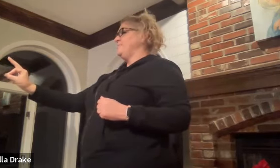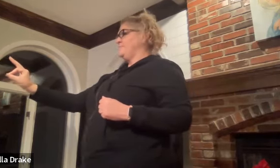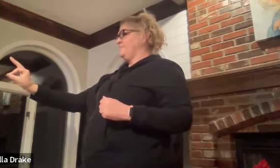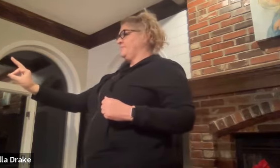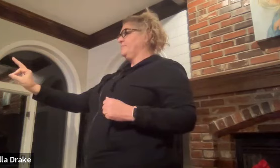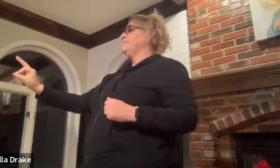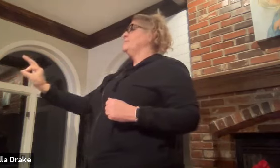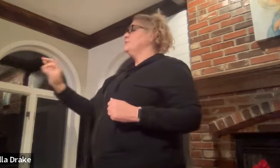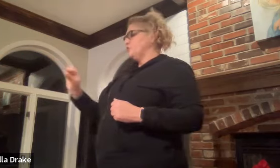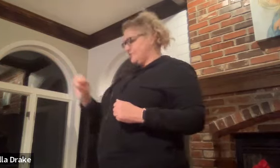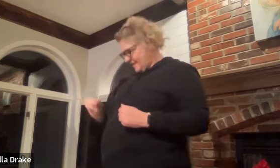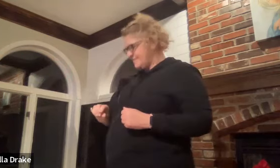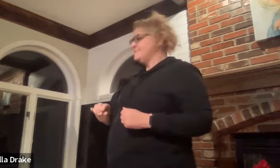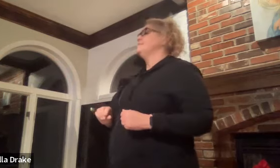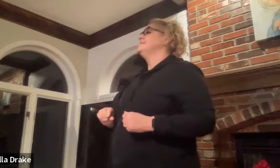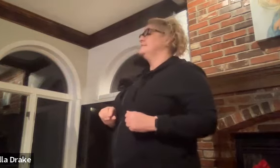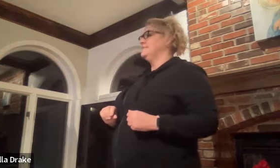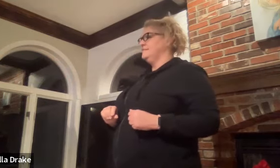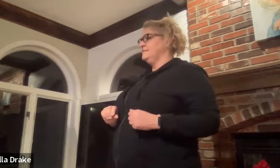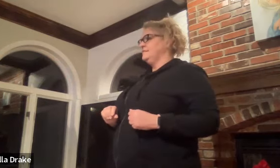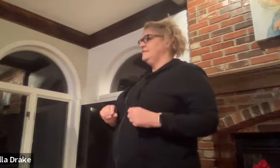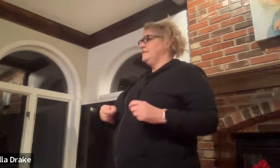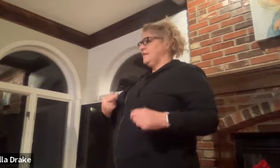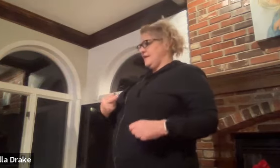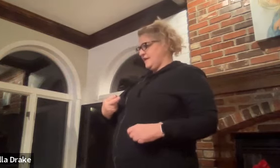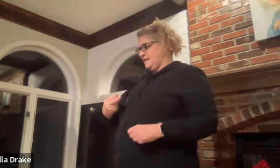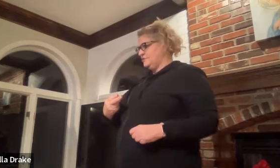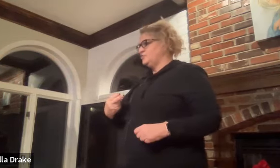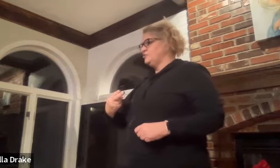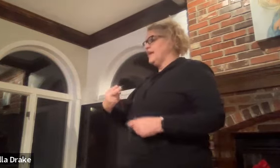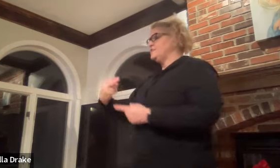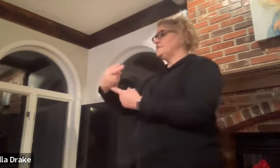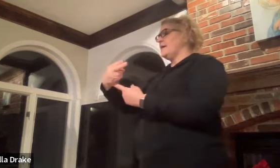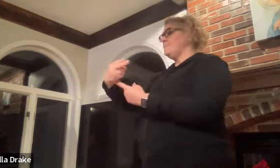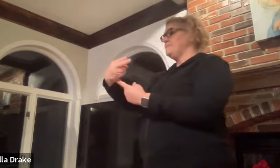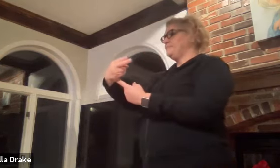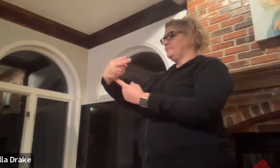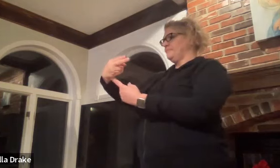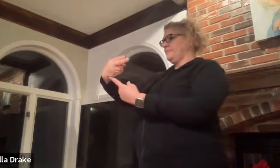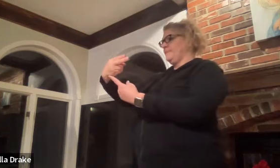yes a h is up i